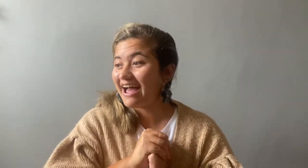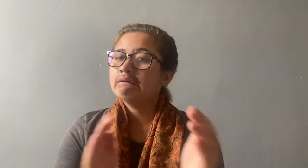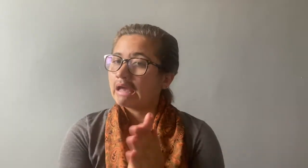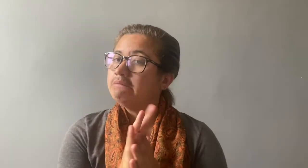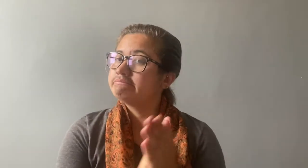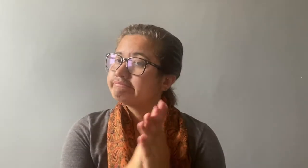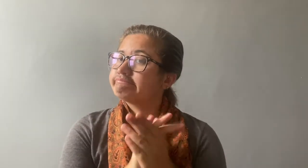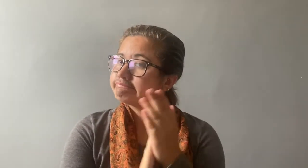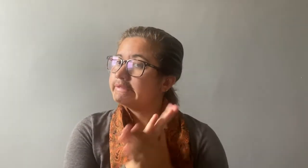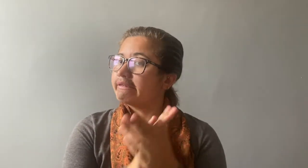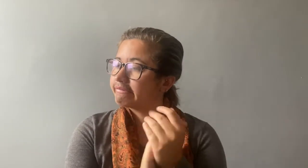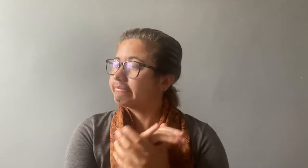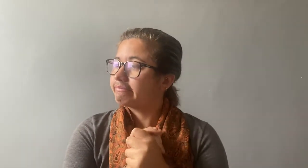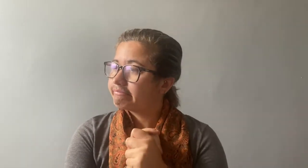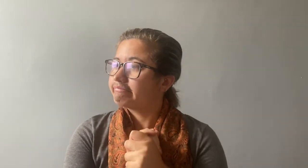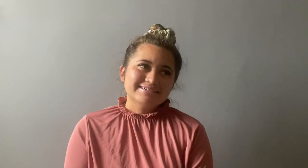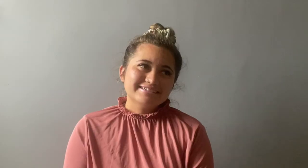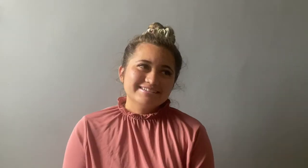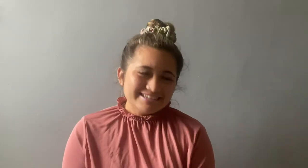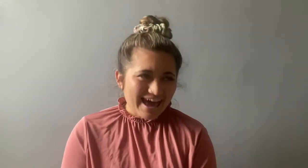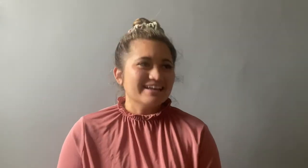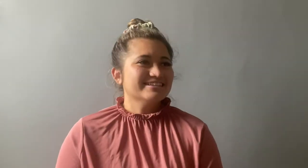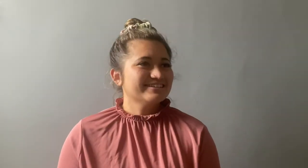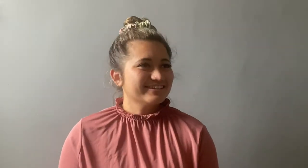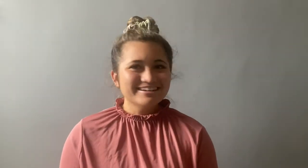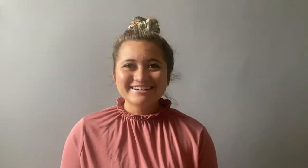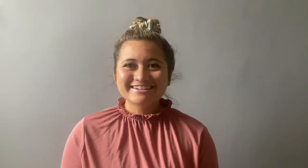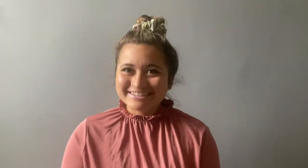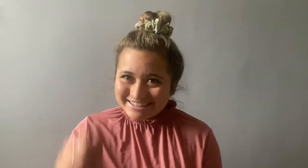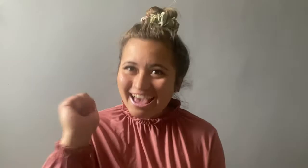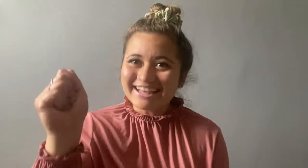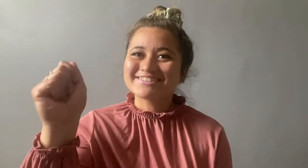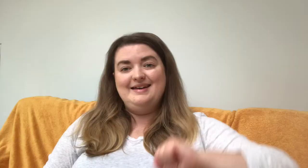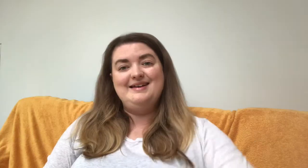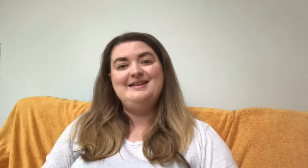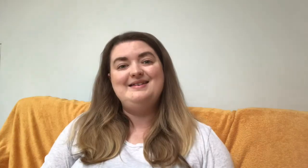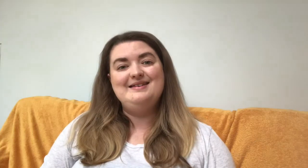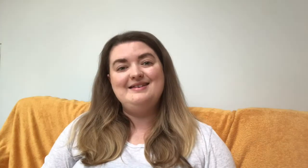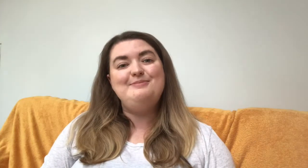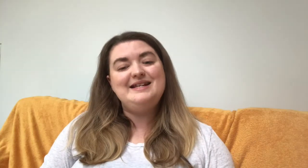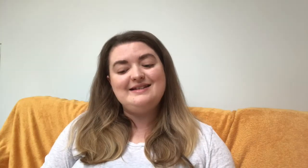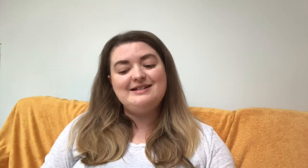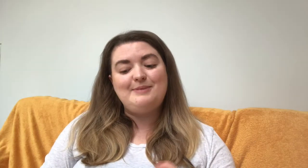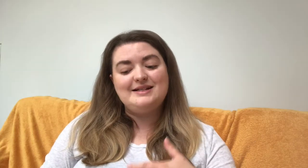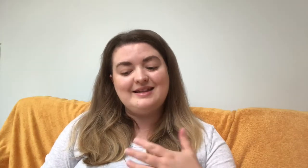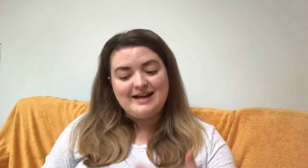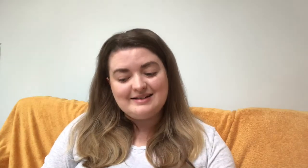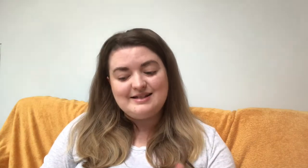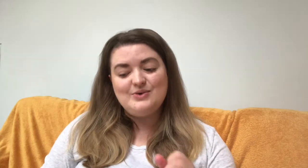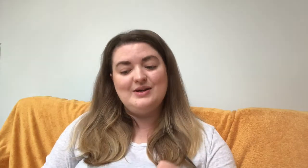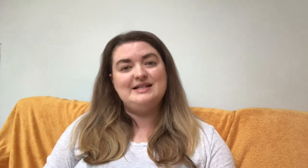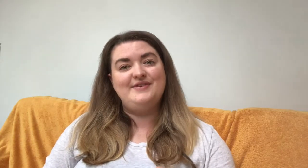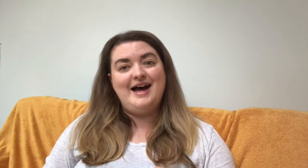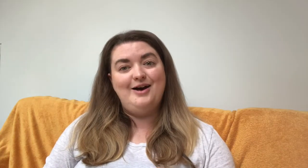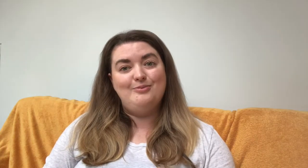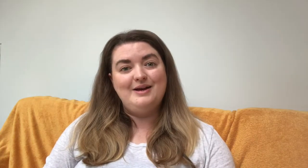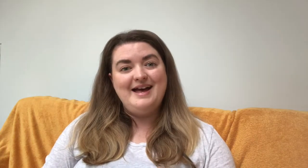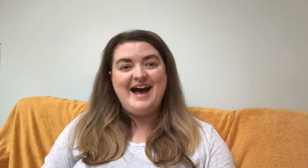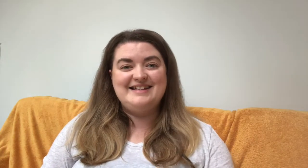free to choose their own toppings, whatever they may be. The pizza inspector thanks the audience for their help and